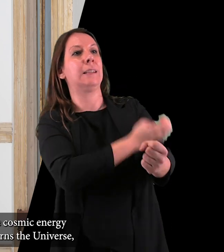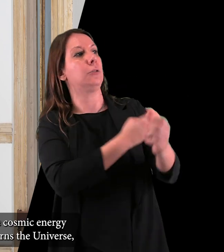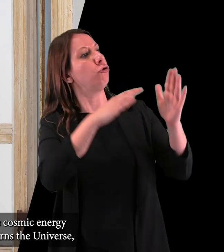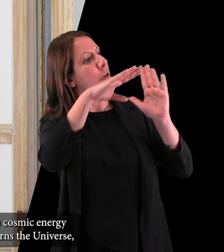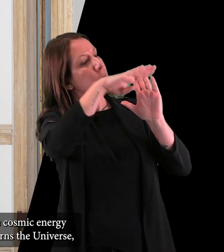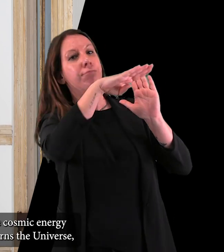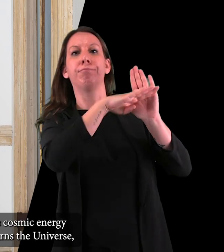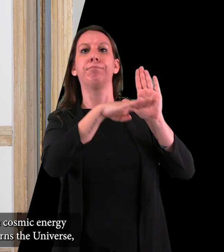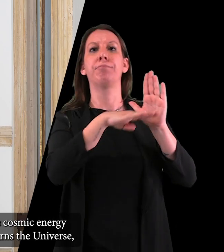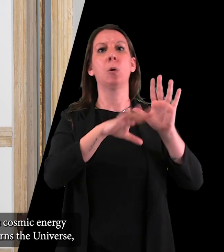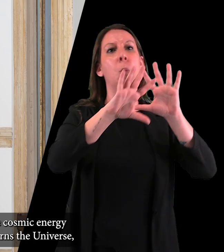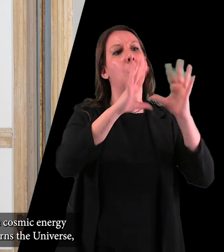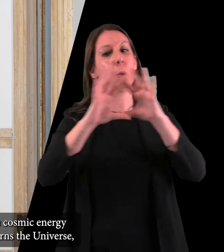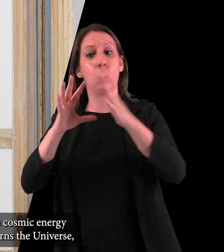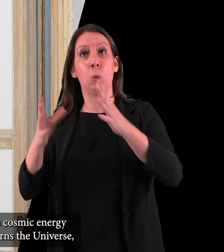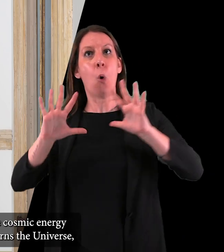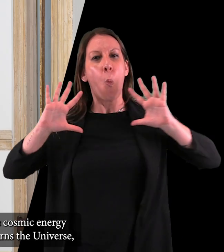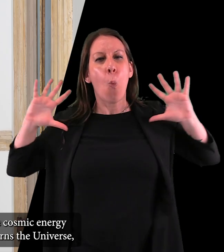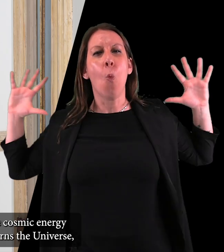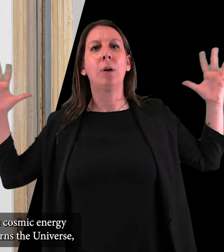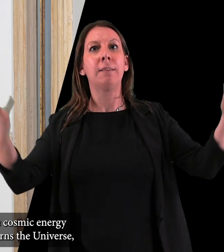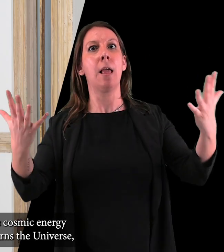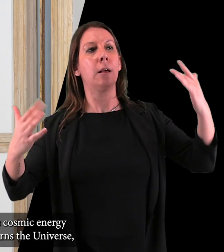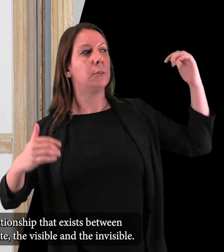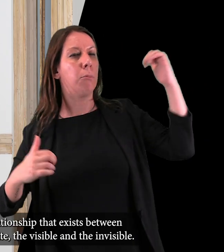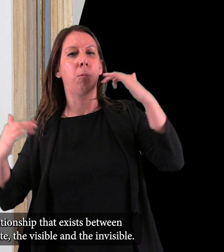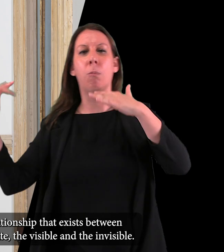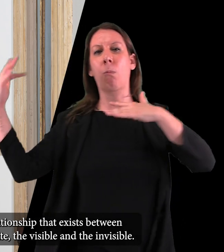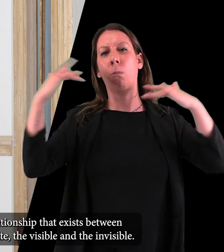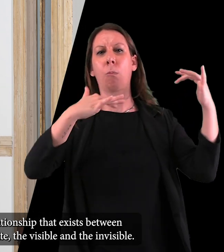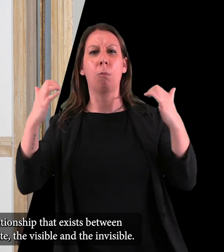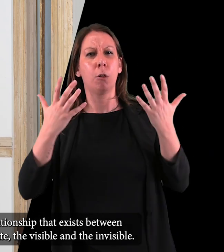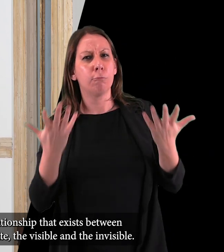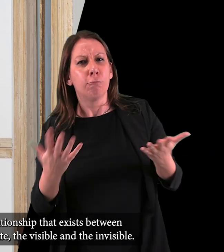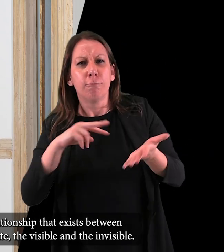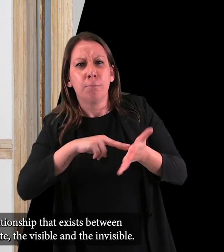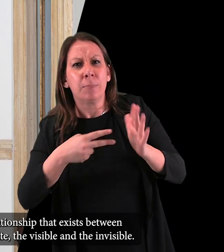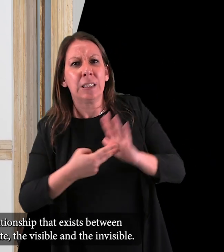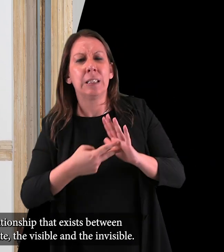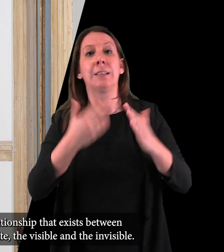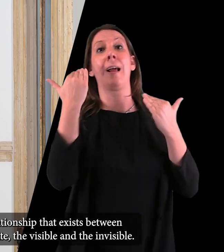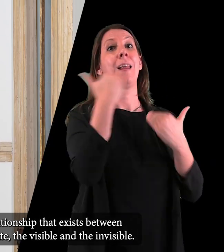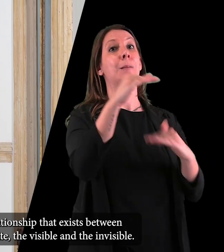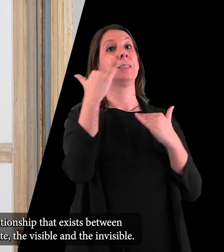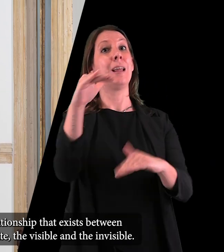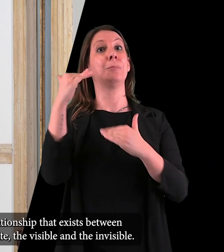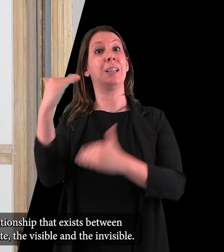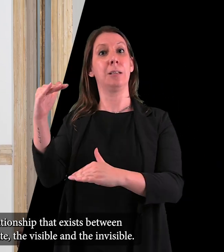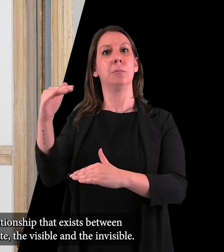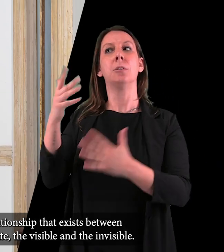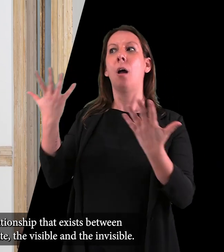and the cosmic energy that governs the universe highlighting the